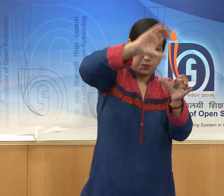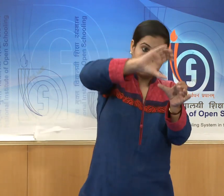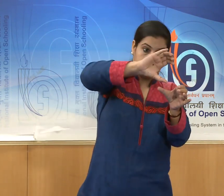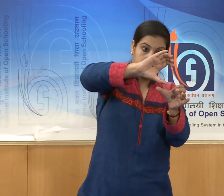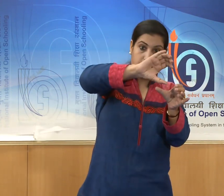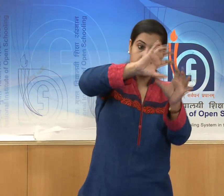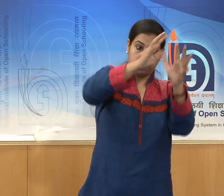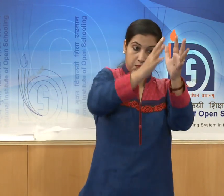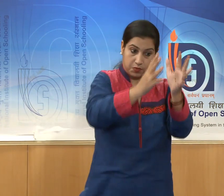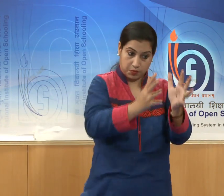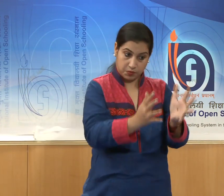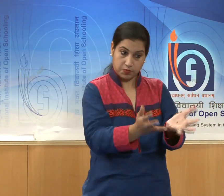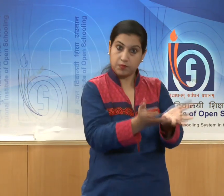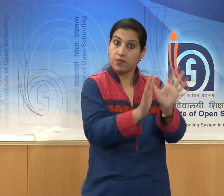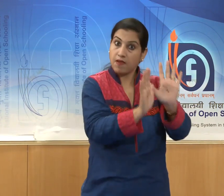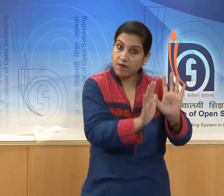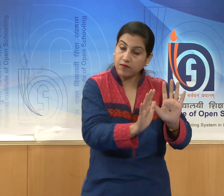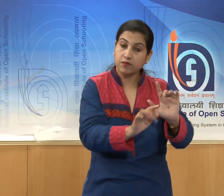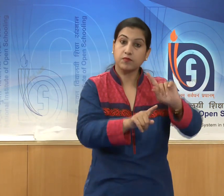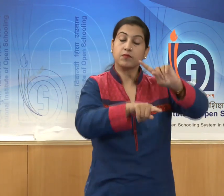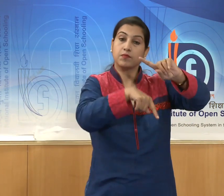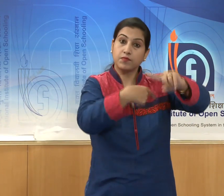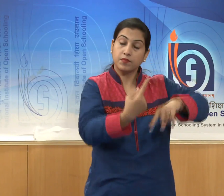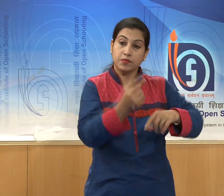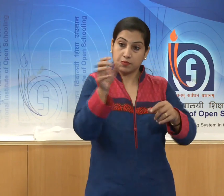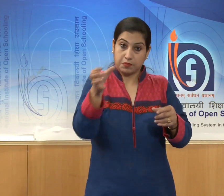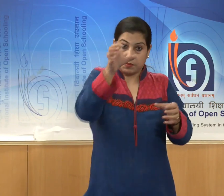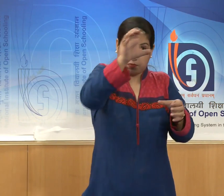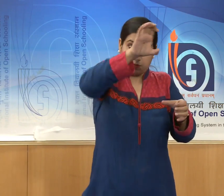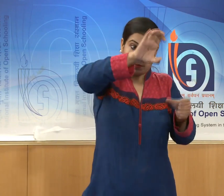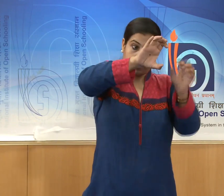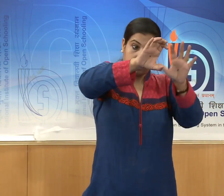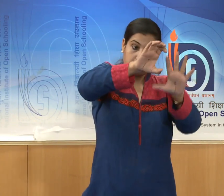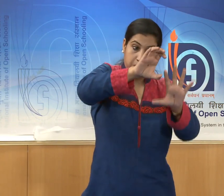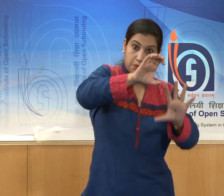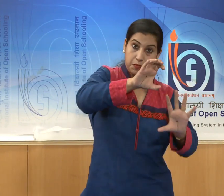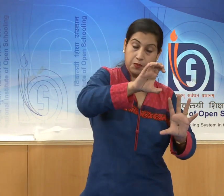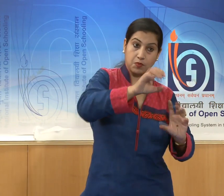is poured into the mould.